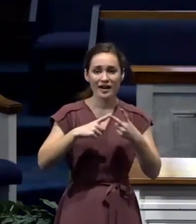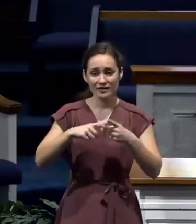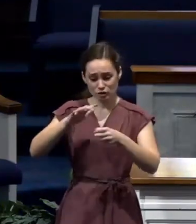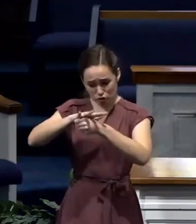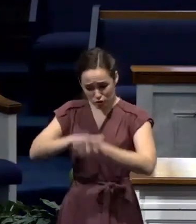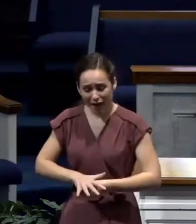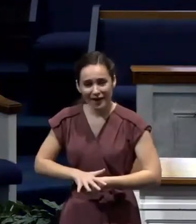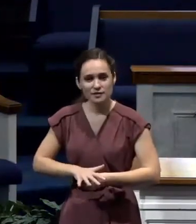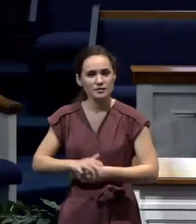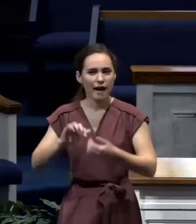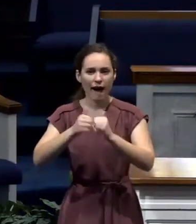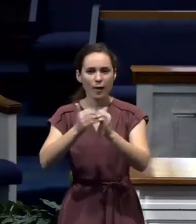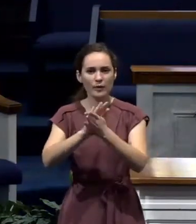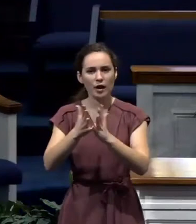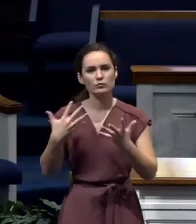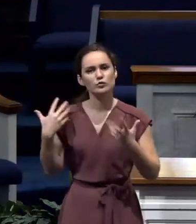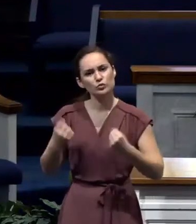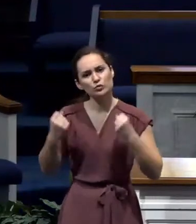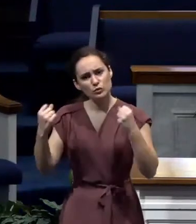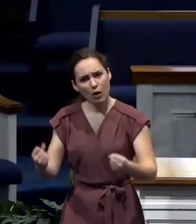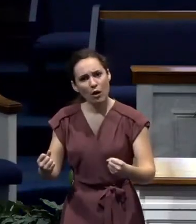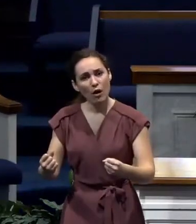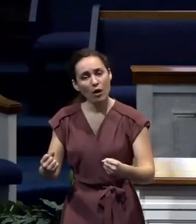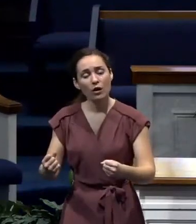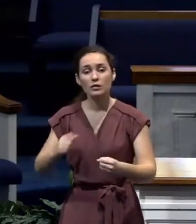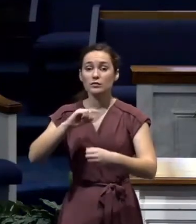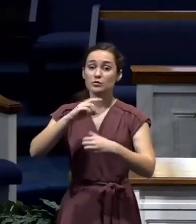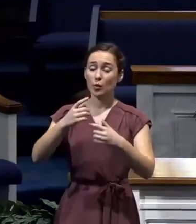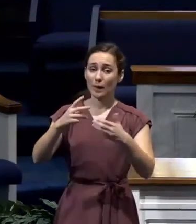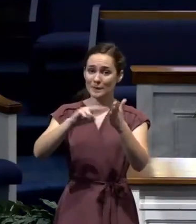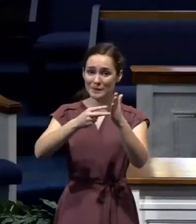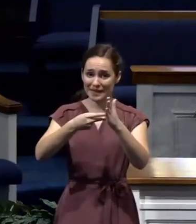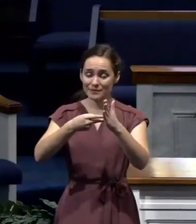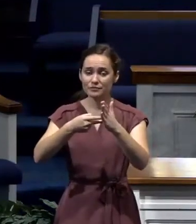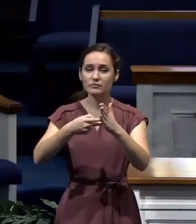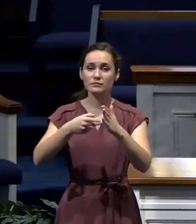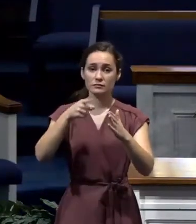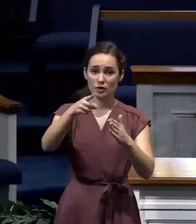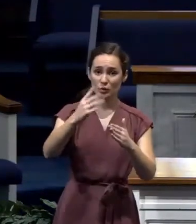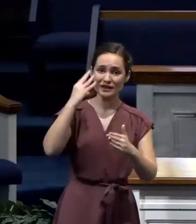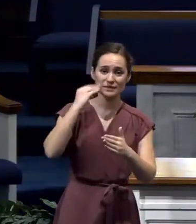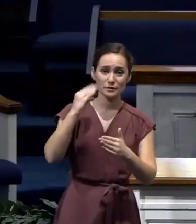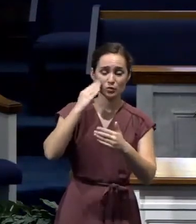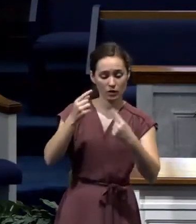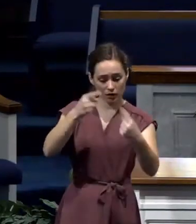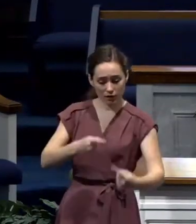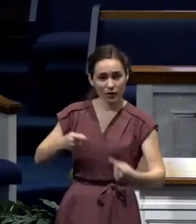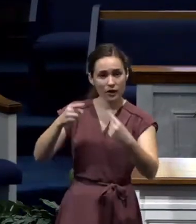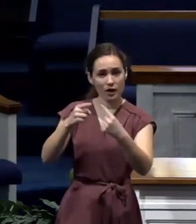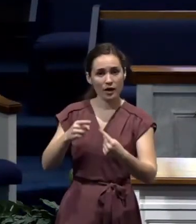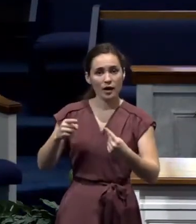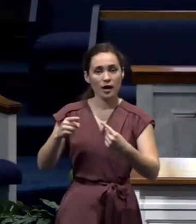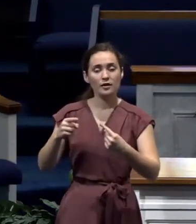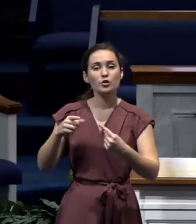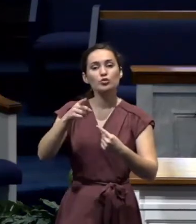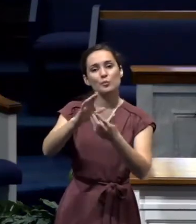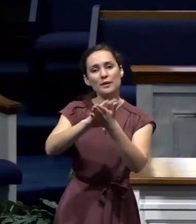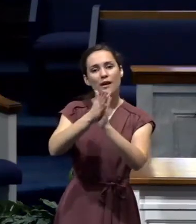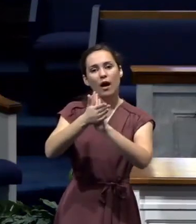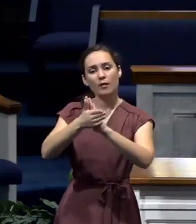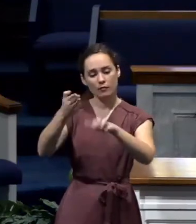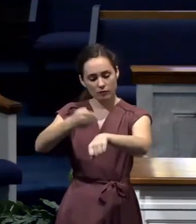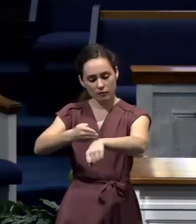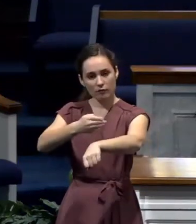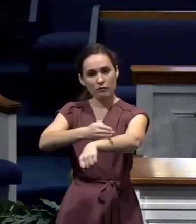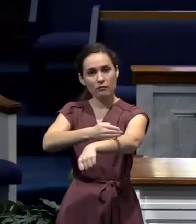going through difficulty, you know what? It brings out the best, and it sanctifies us more to the image of Christ. And Paul says,